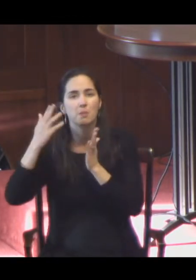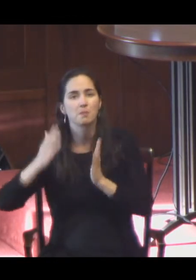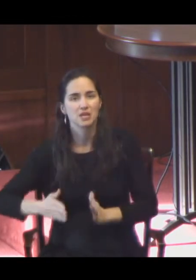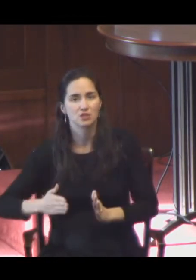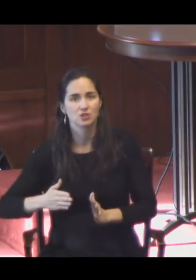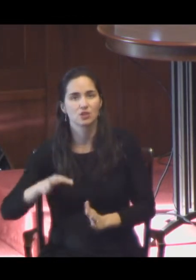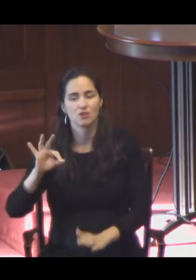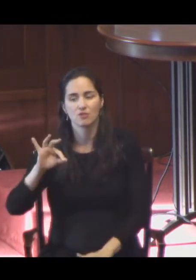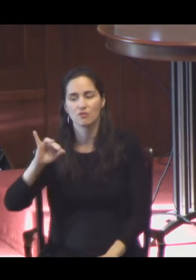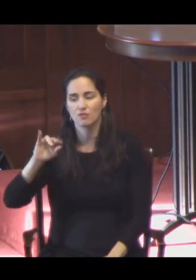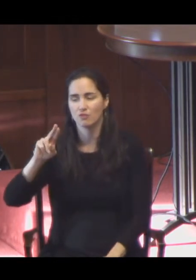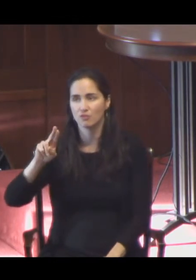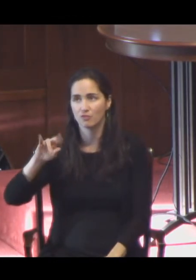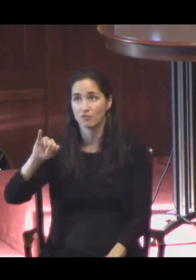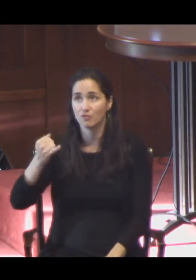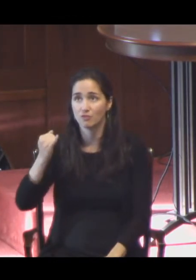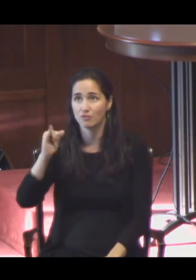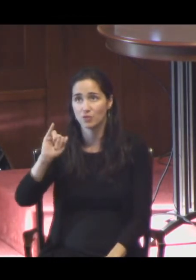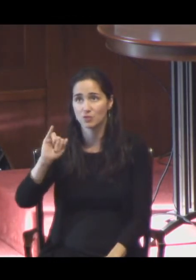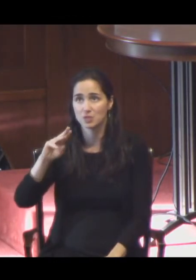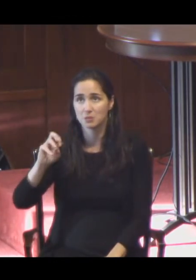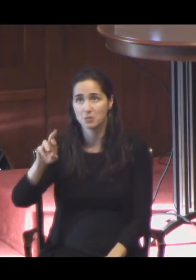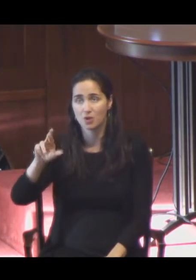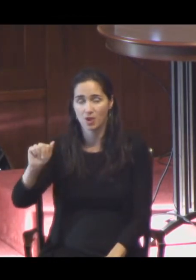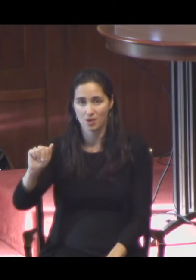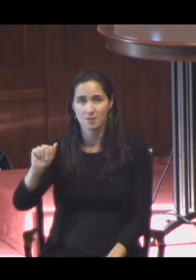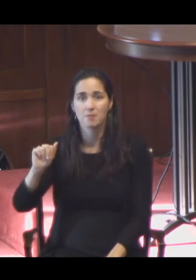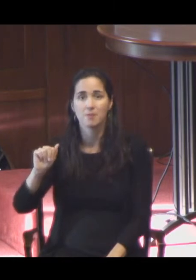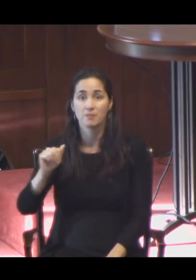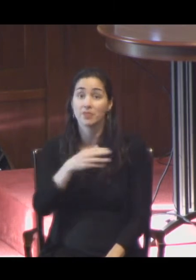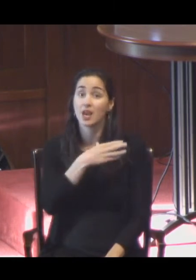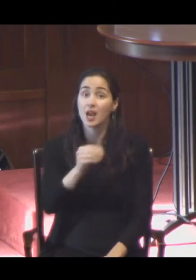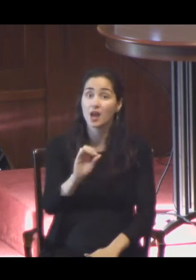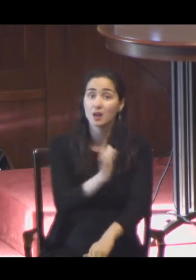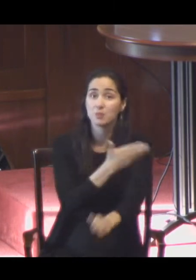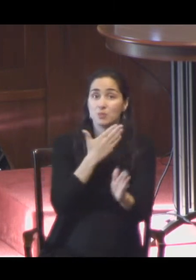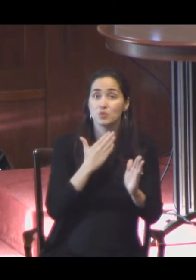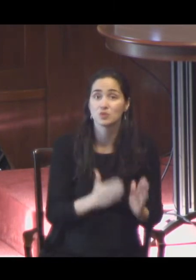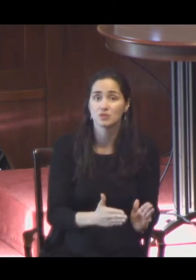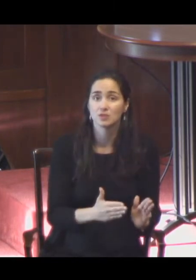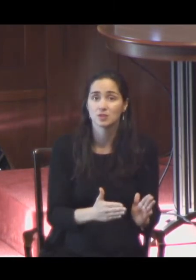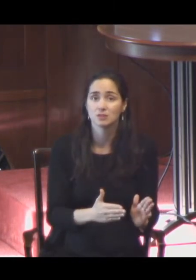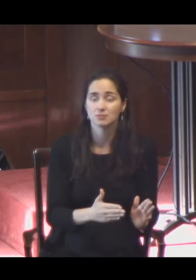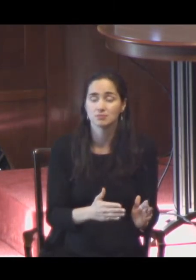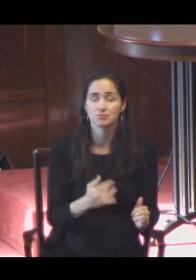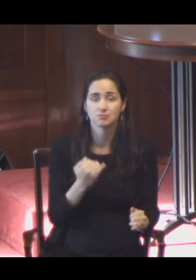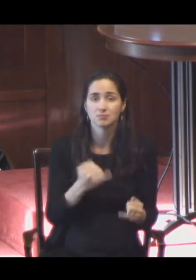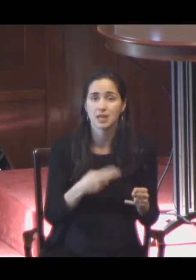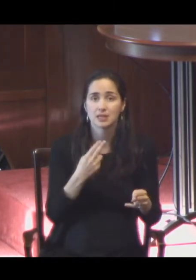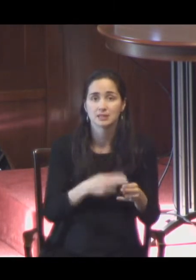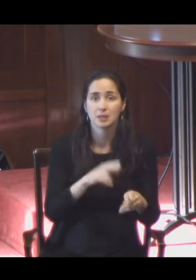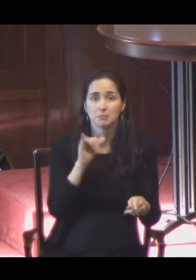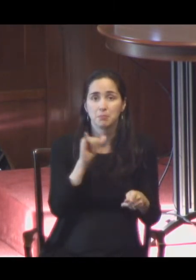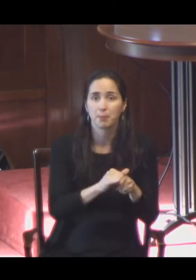and a composer by the name of Christopher Theophanidis and a theologian by the name of Jeremy Begbie.